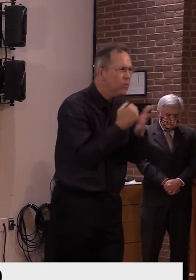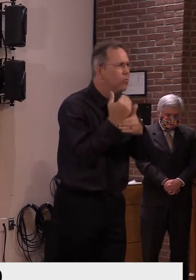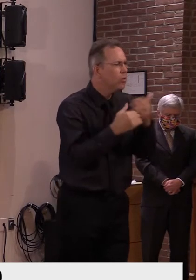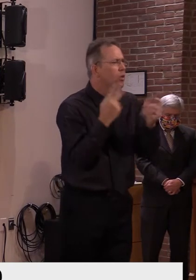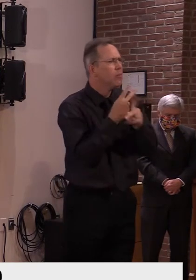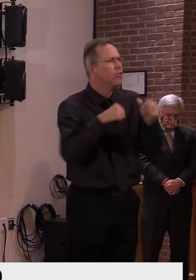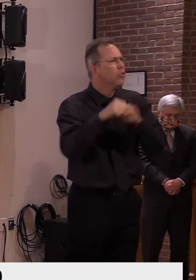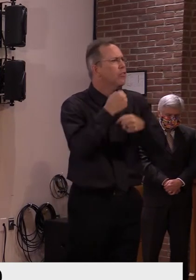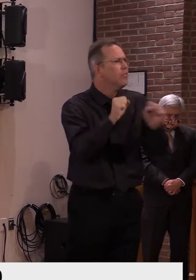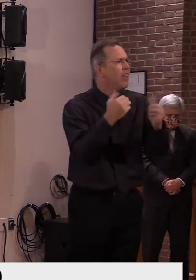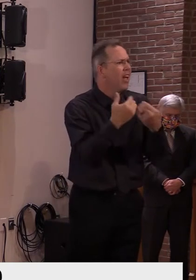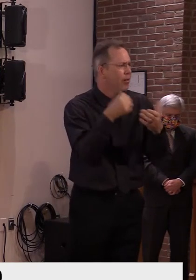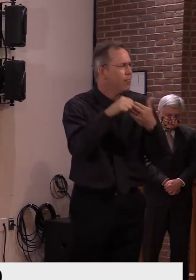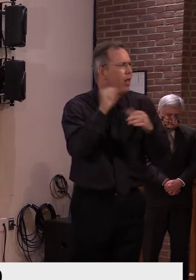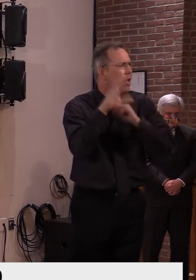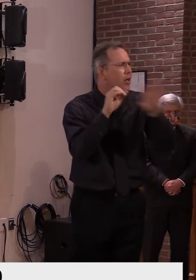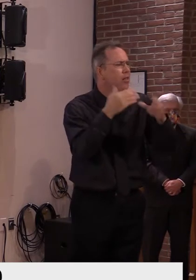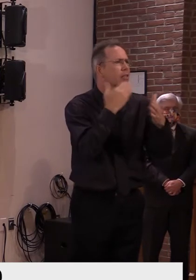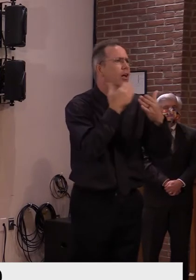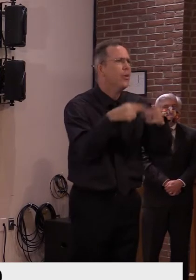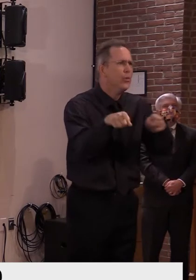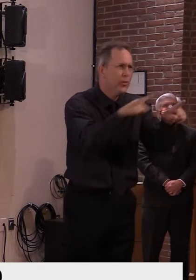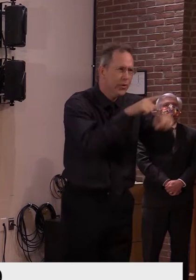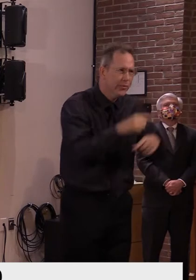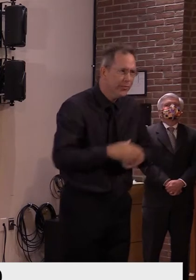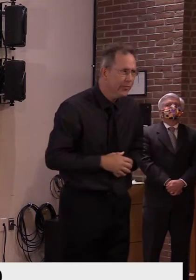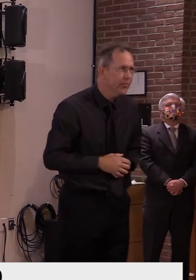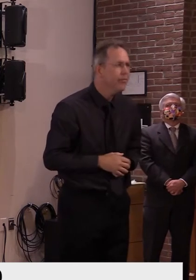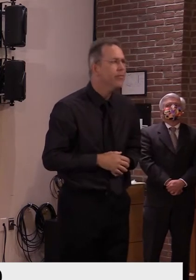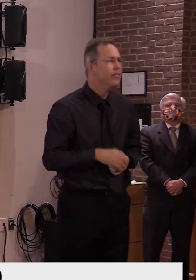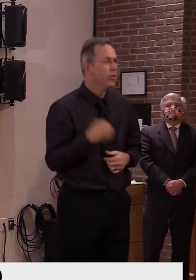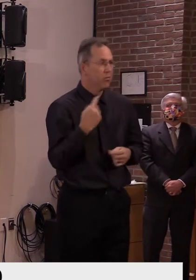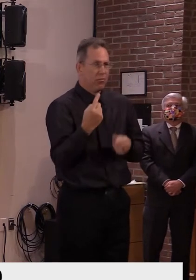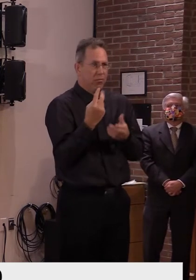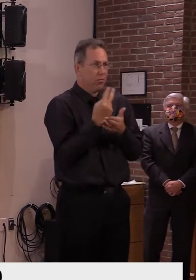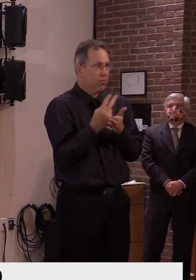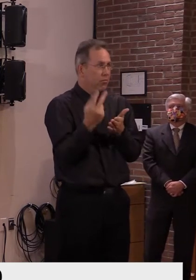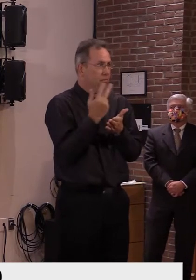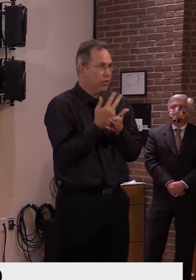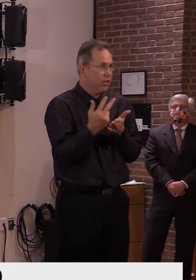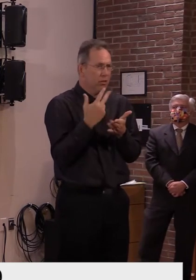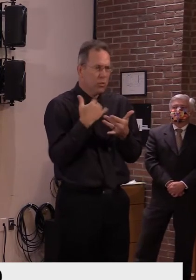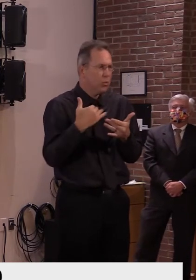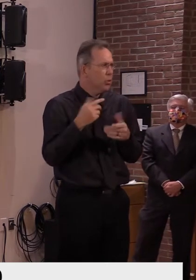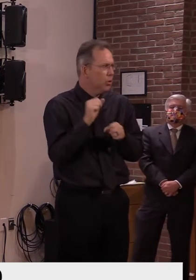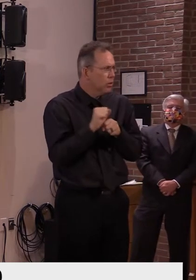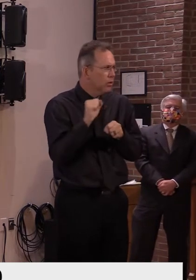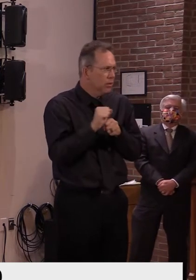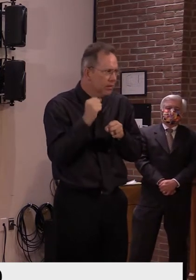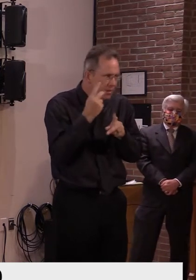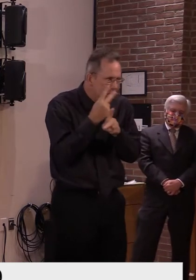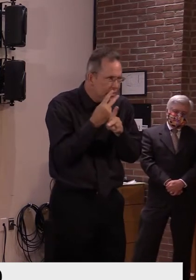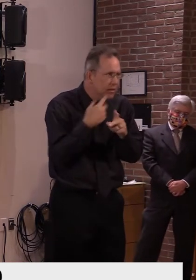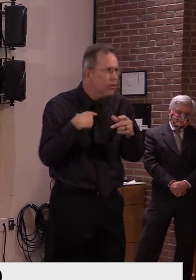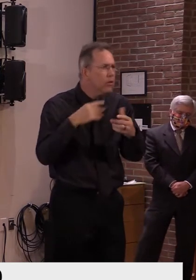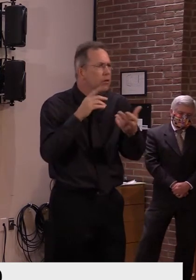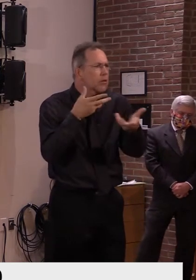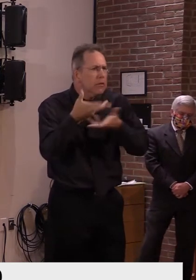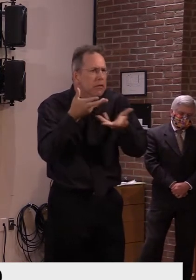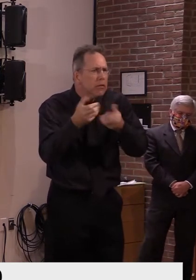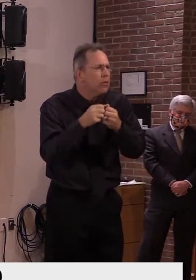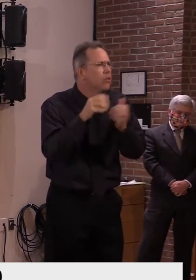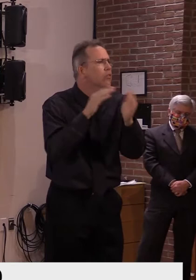area. For many weeks now, we've been working hard with our town clerks and in consultation with the Department of Health to make sure